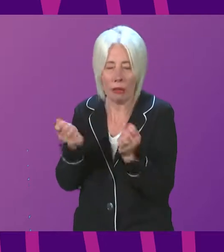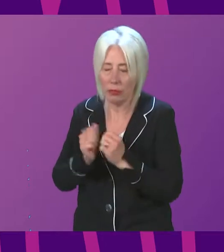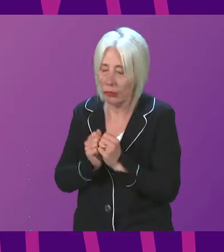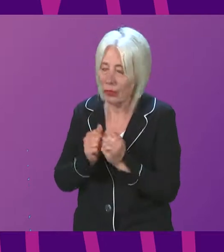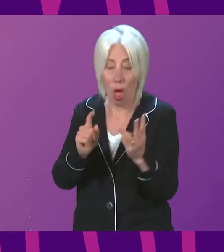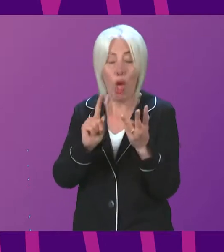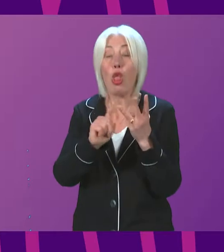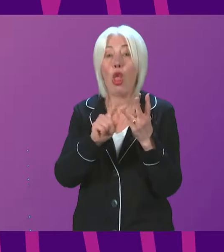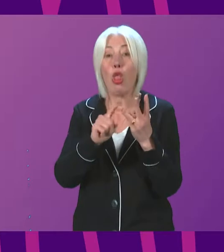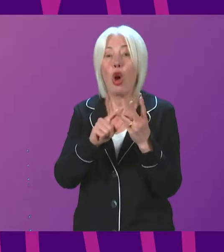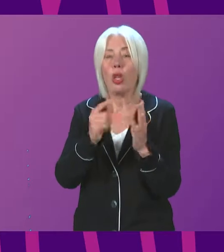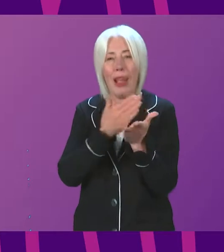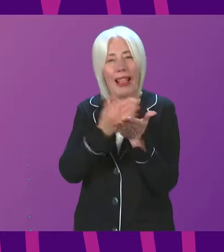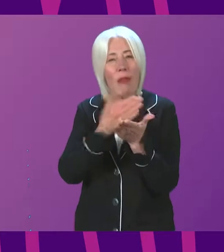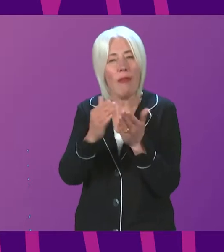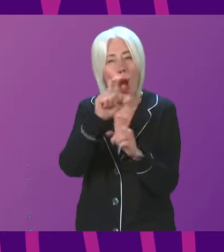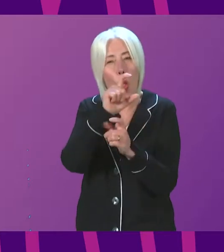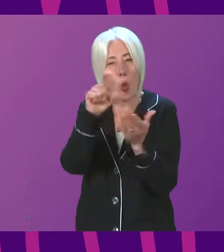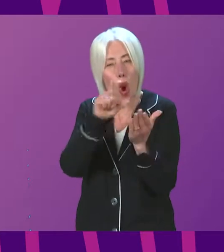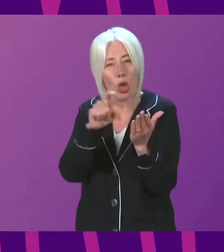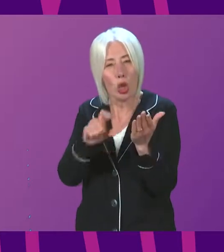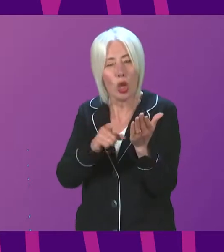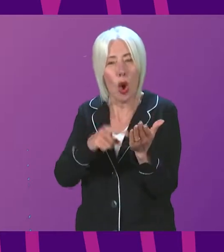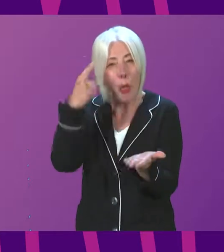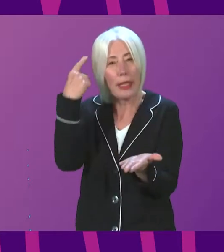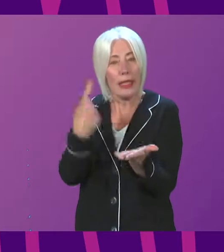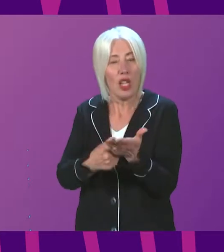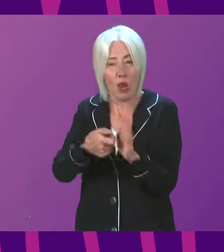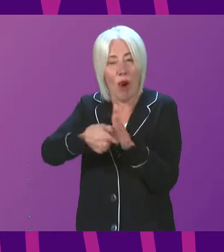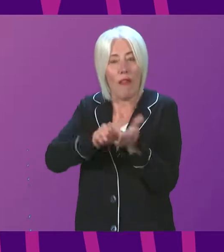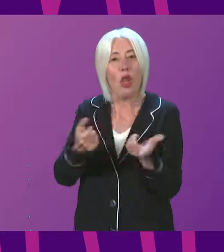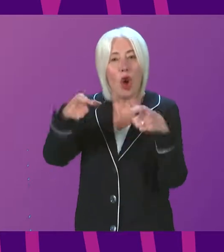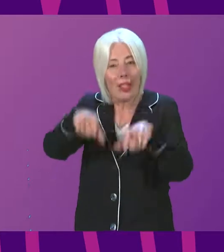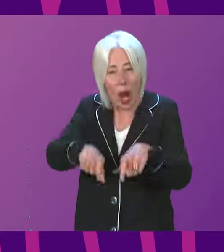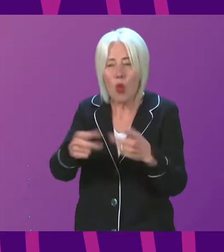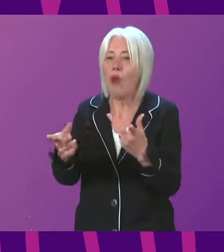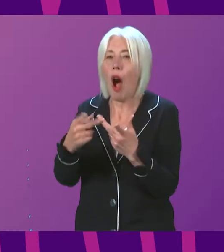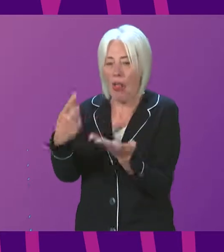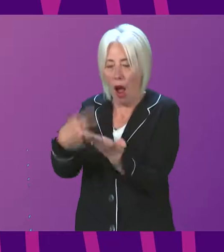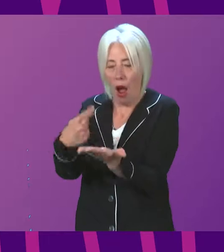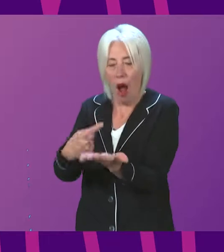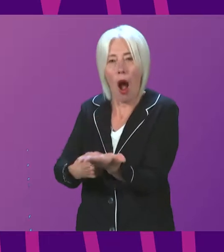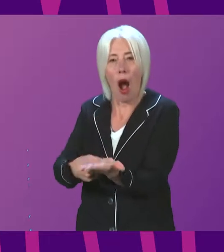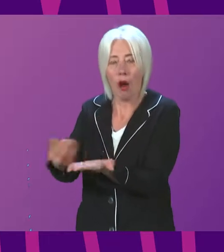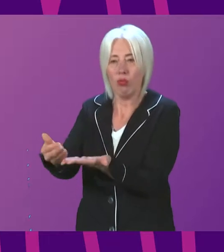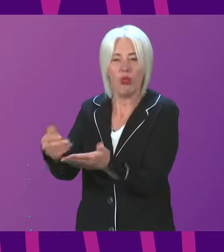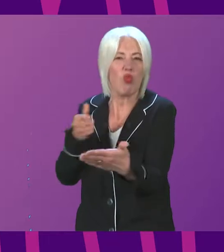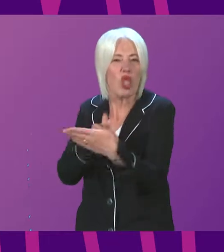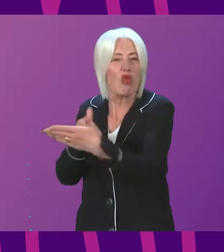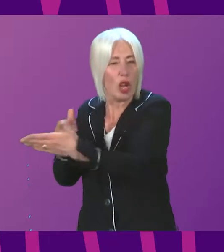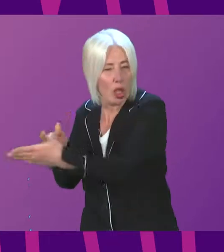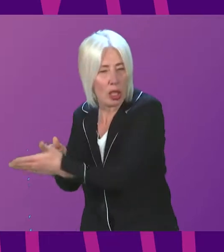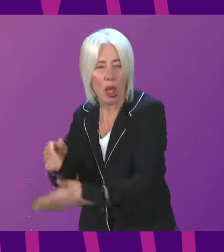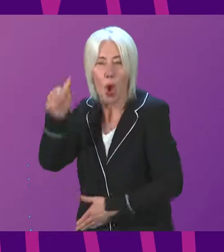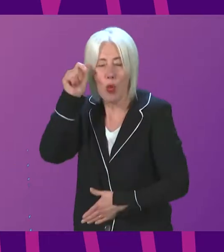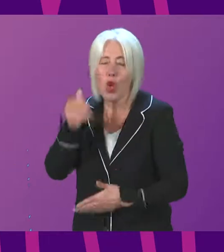clarification of rewarding in terms of investigation of the decision to lockdown and impose other restrictions. As we all know, the imposition